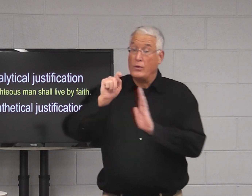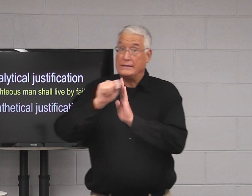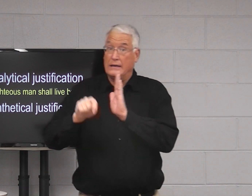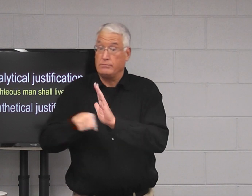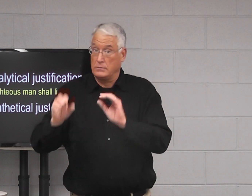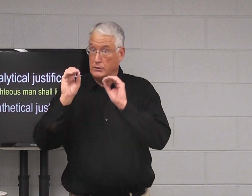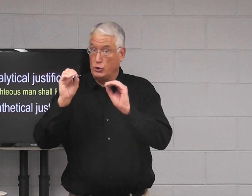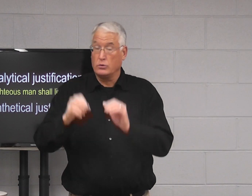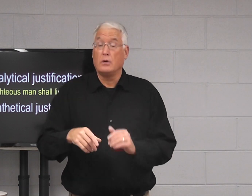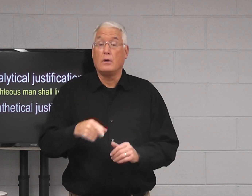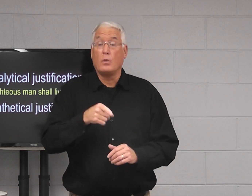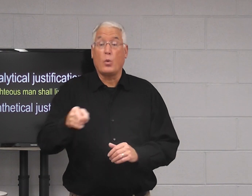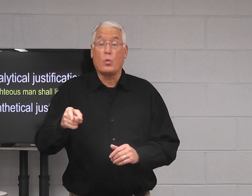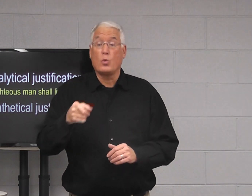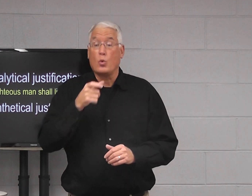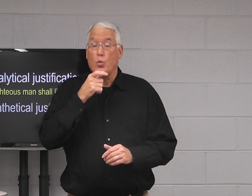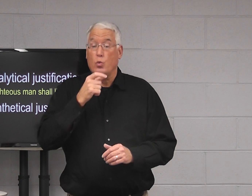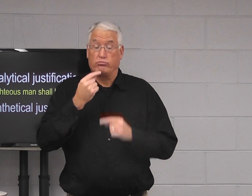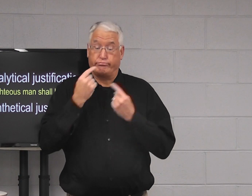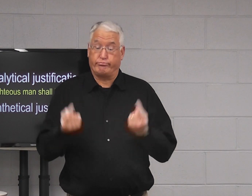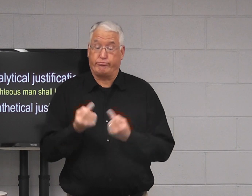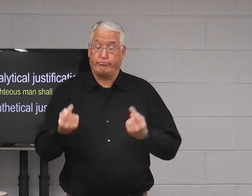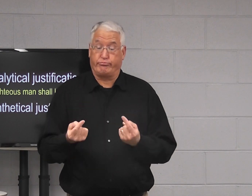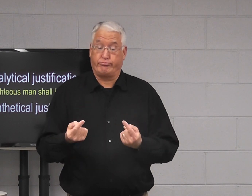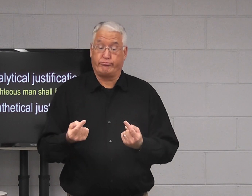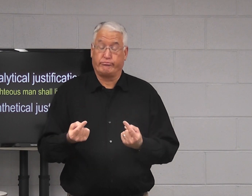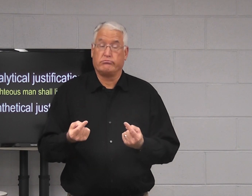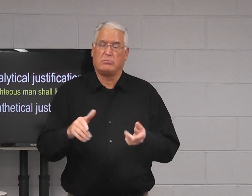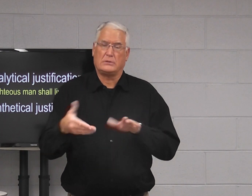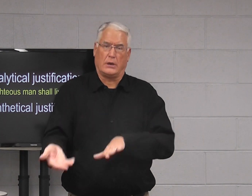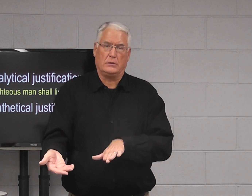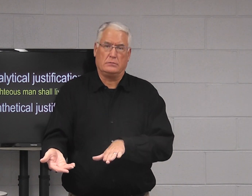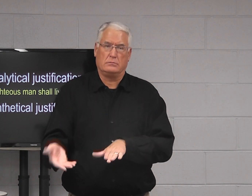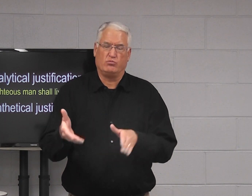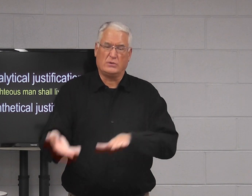So, in the Old Testament, it teaches that those who sin die.